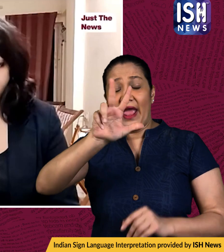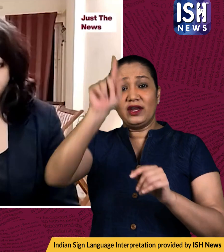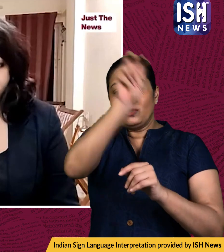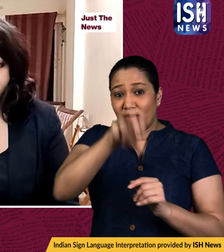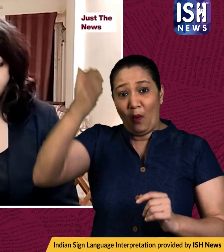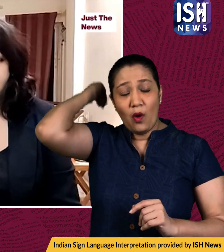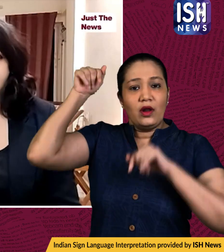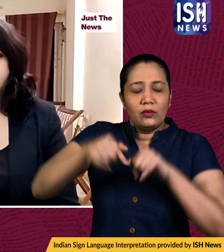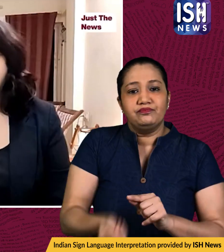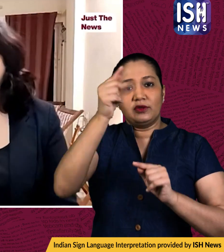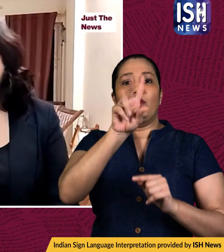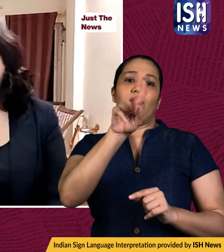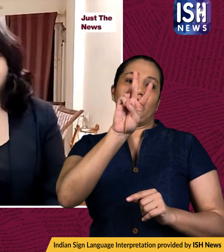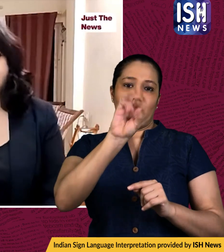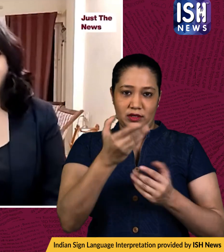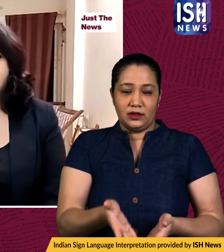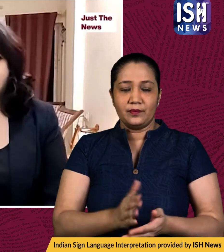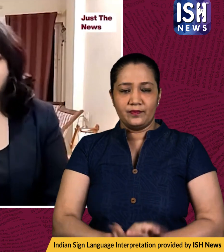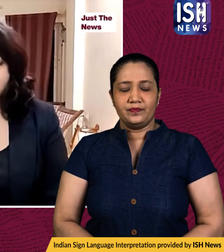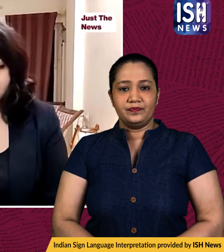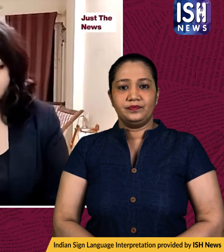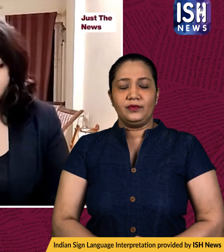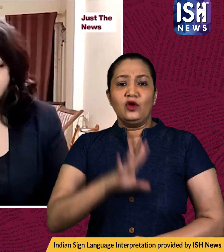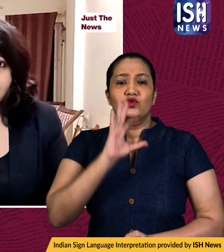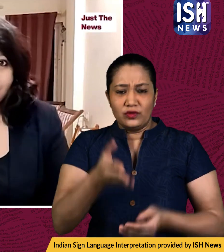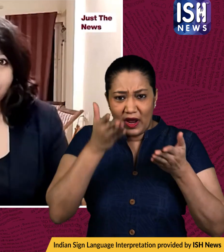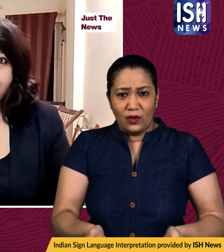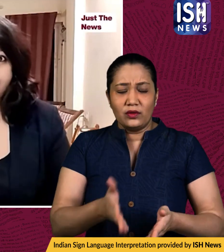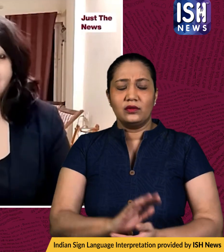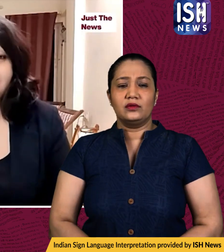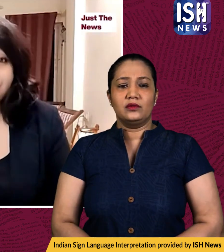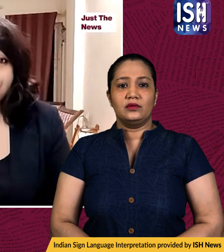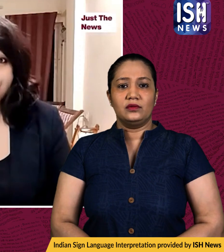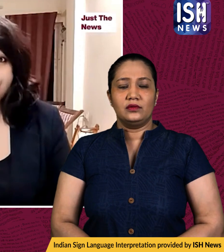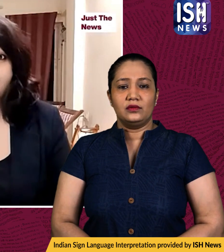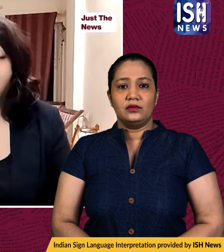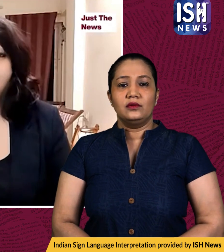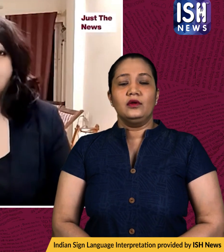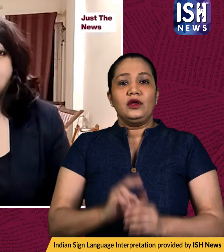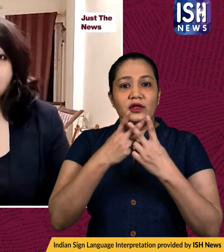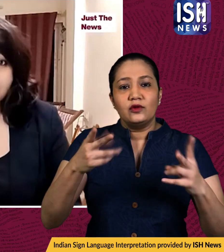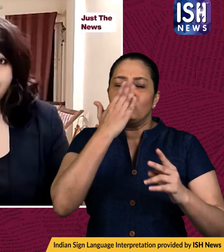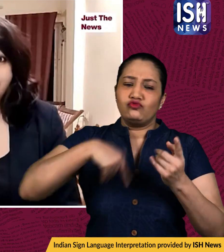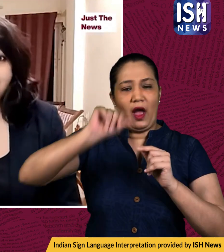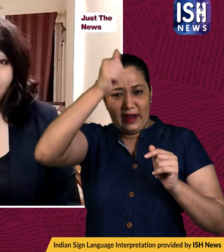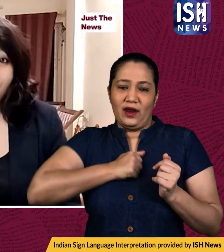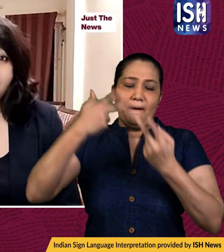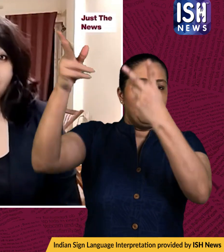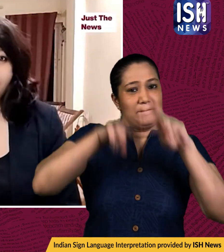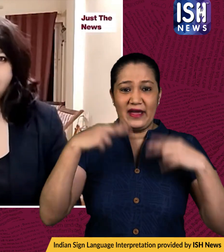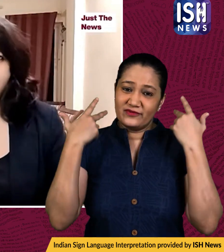now this is the situation on ground really yesterday we told you that indian students were successfully evacuated from